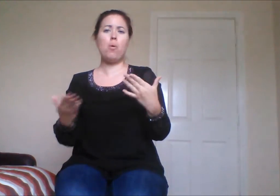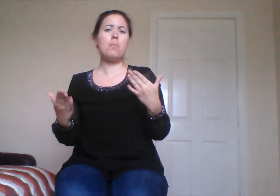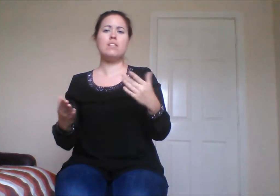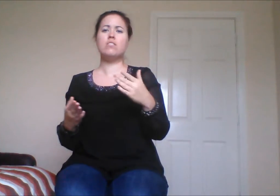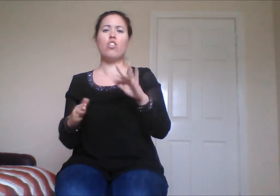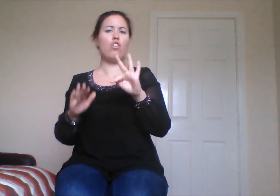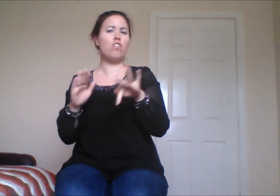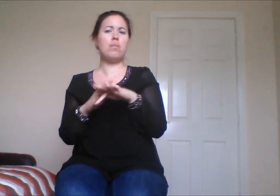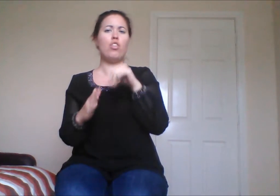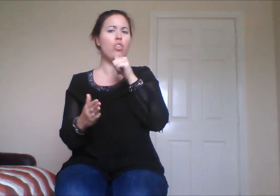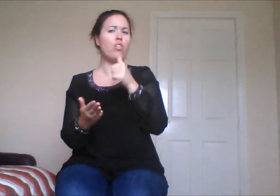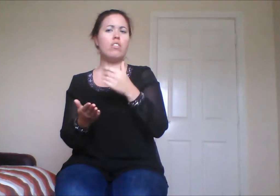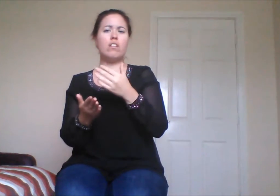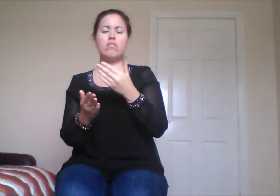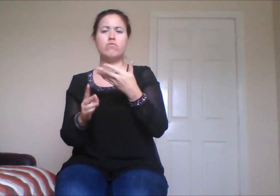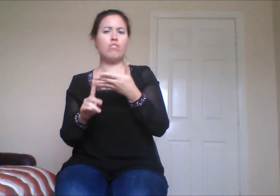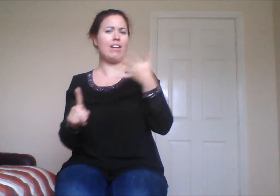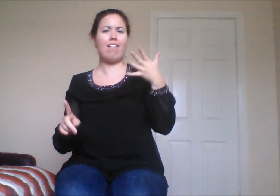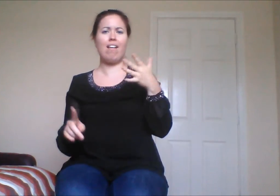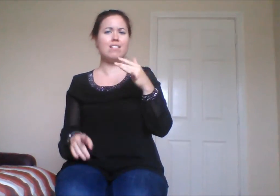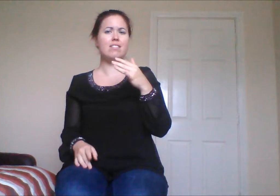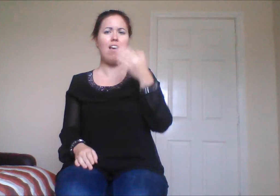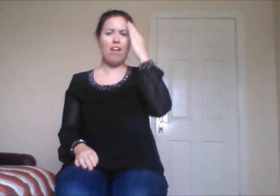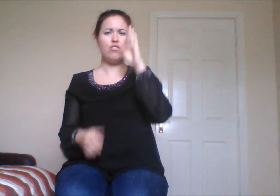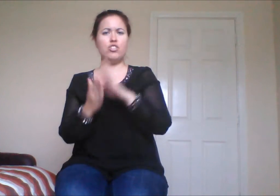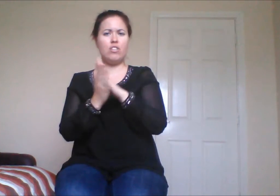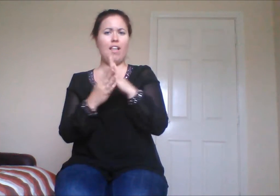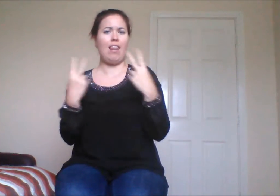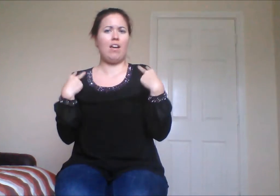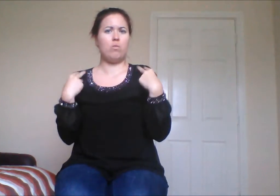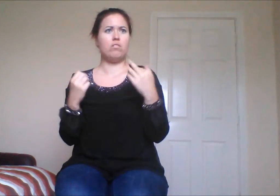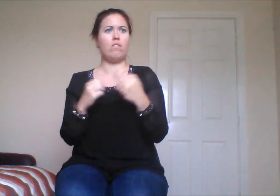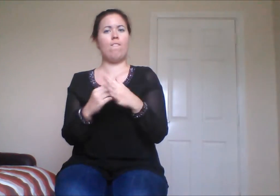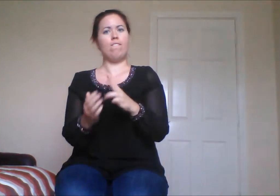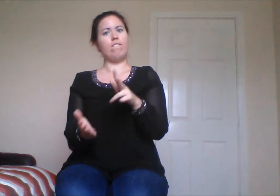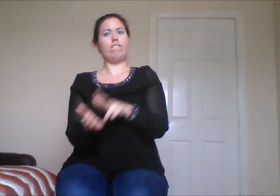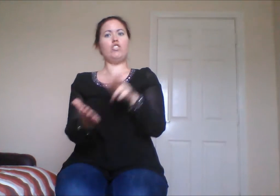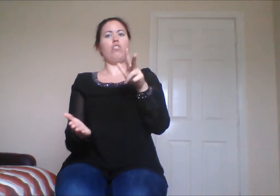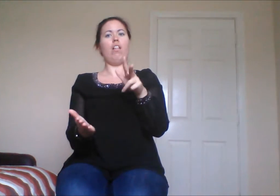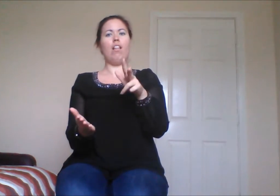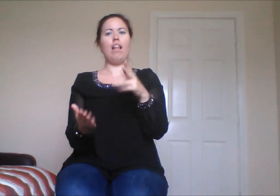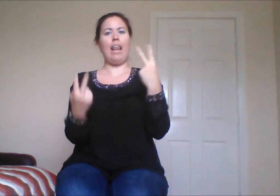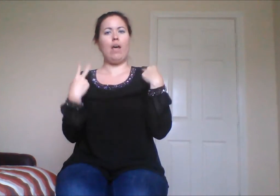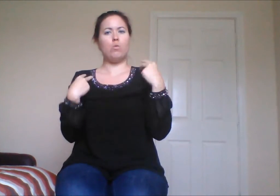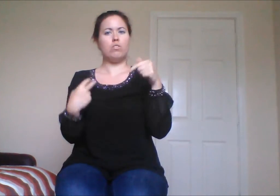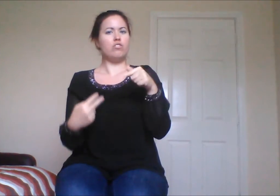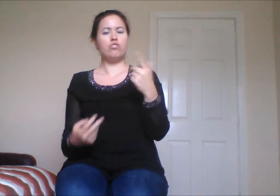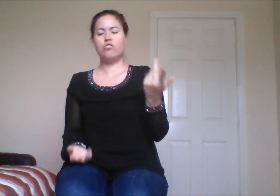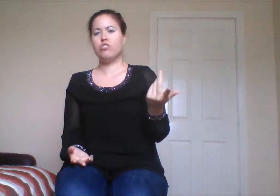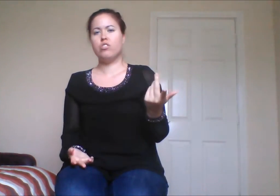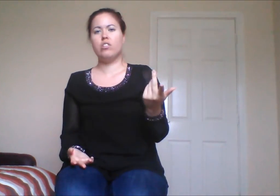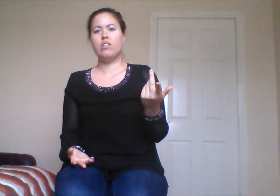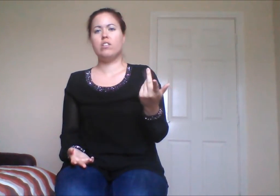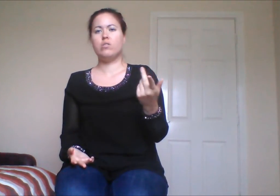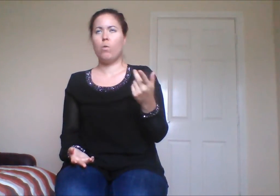And at the moment, the government, they won't recognise Irish Sign Language as an official language here. So the Deaf community are really struggling